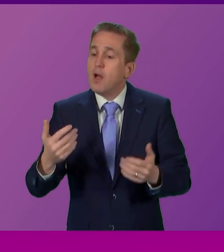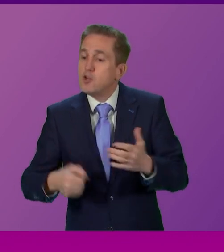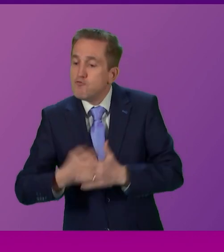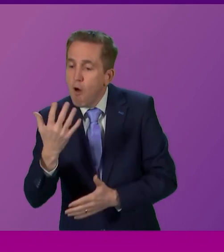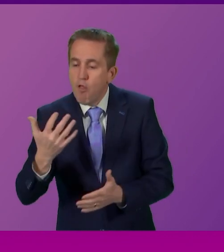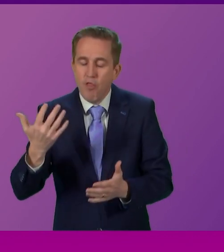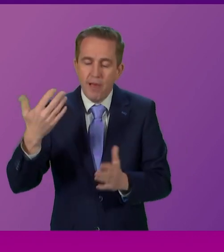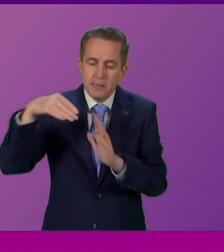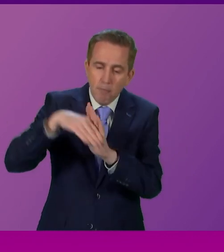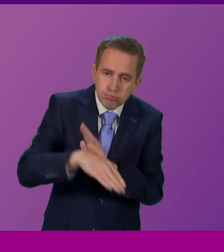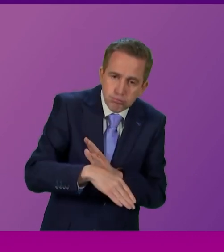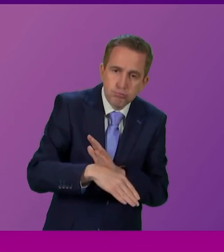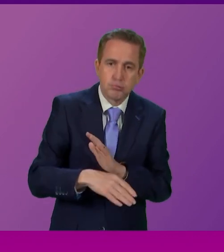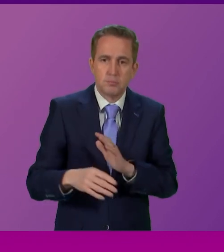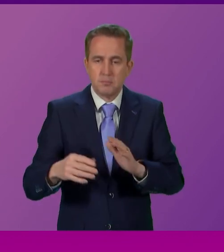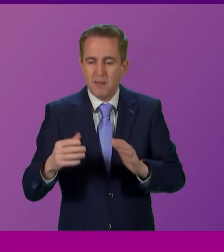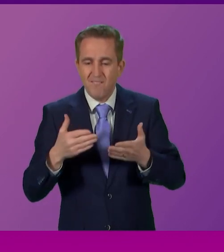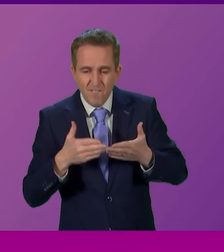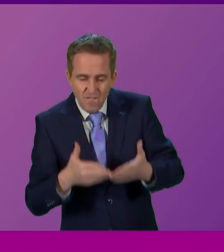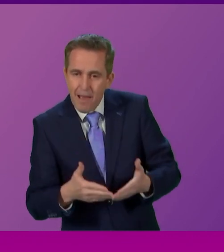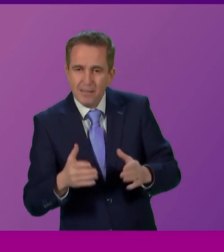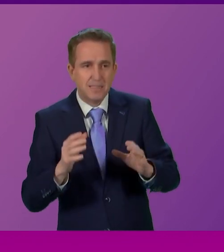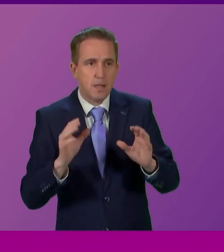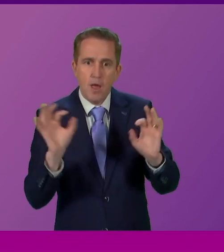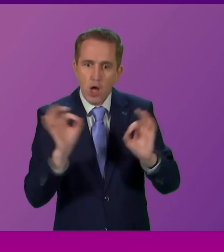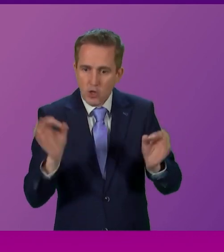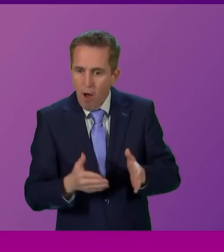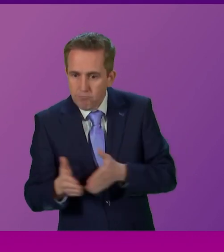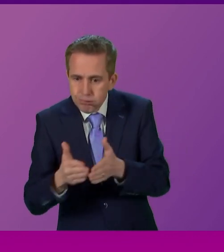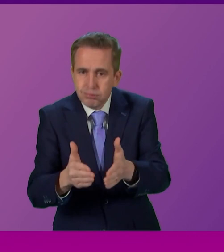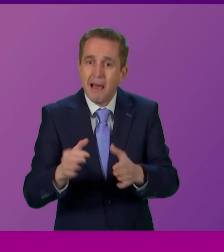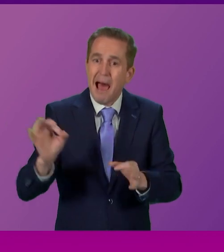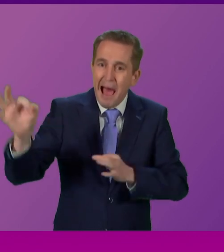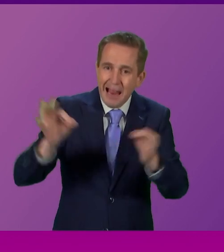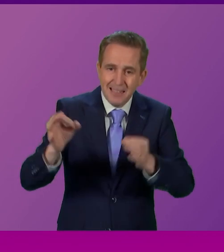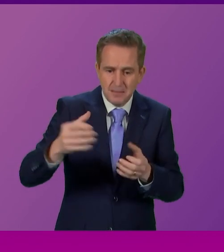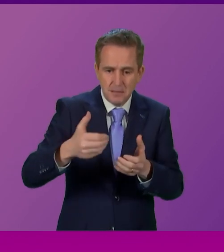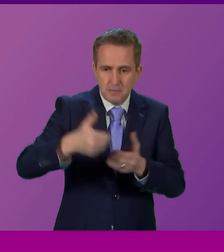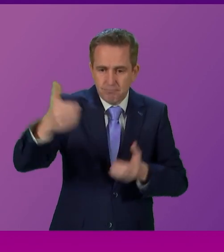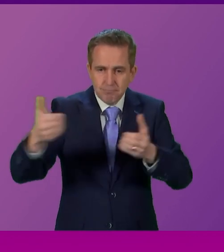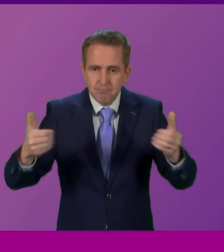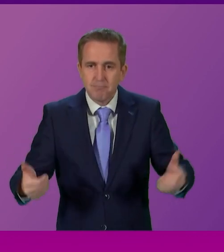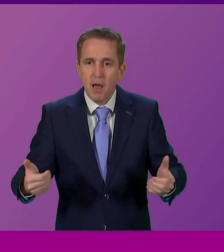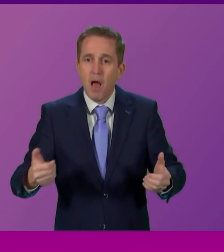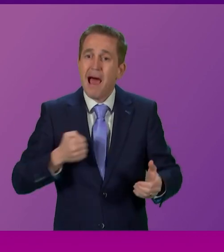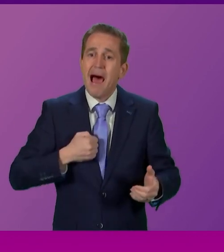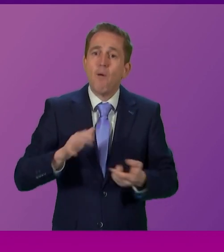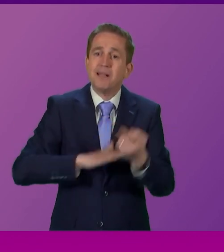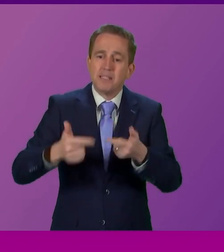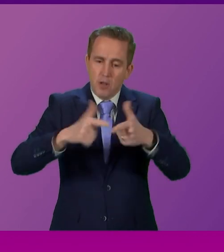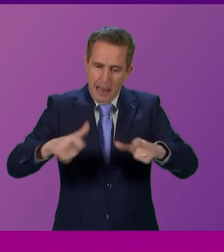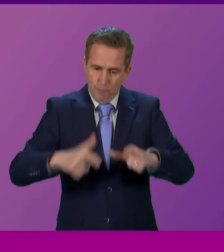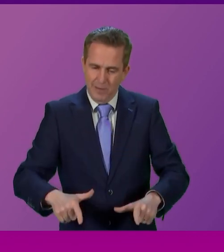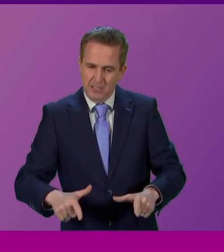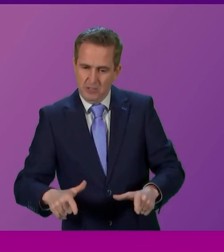recession. Crumbling infrastructure. Ferries that do not sail. Islands locked off from the economy. Our national language under imminent threat.